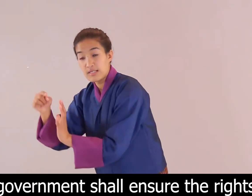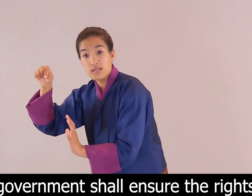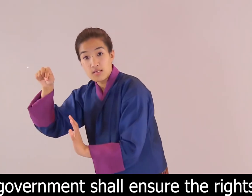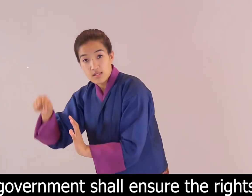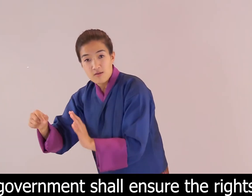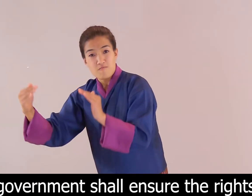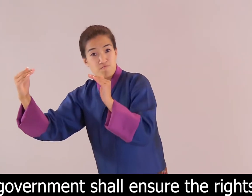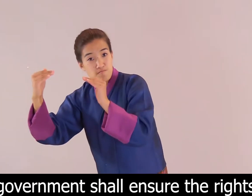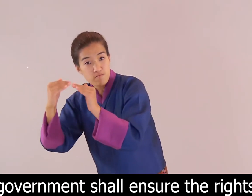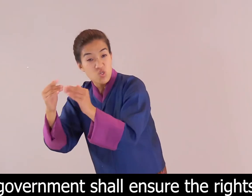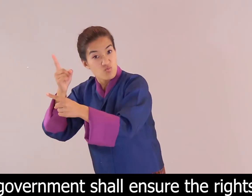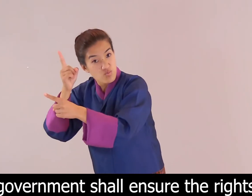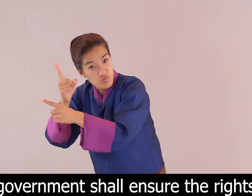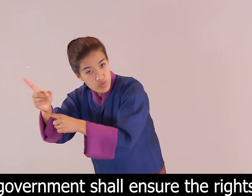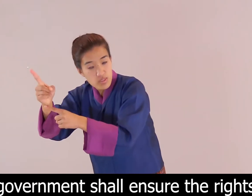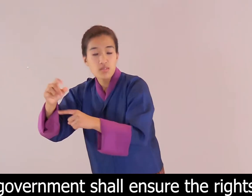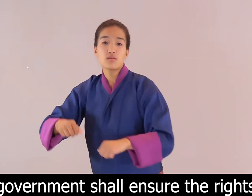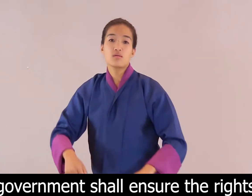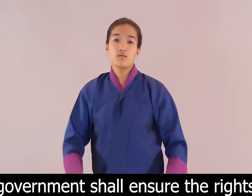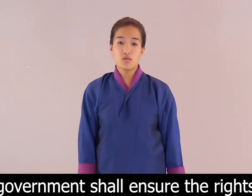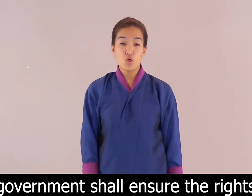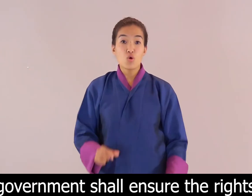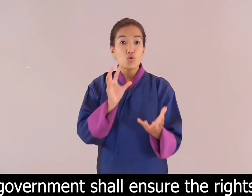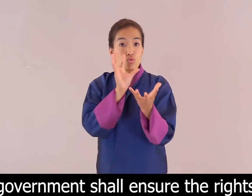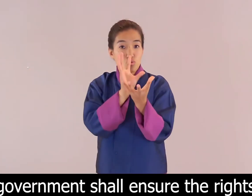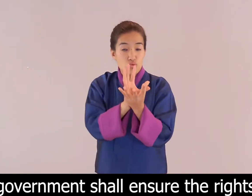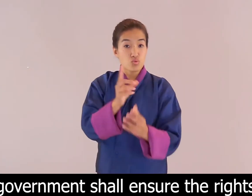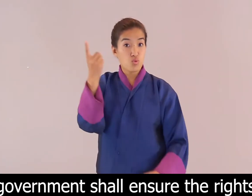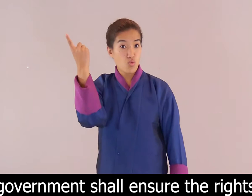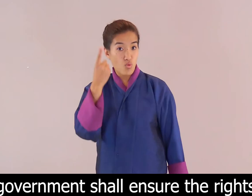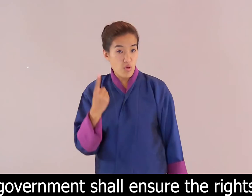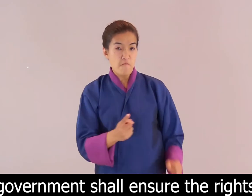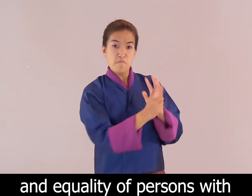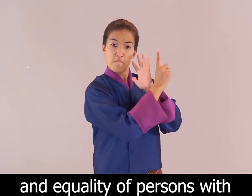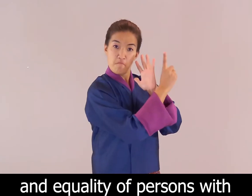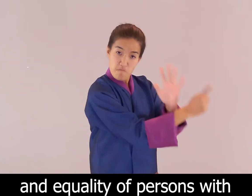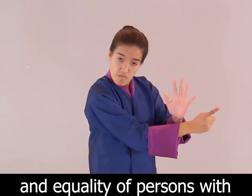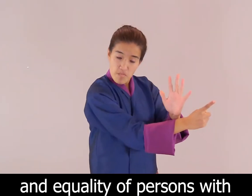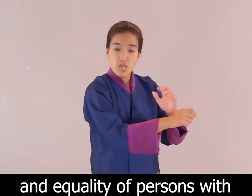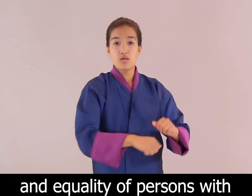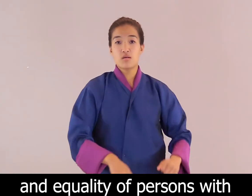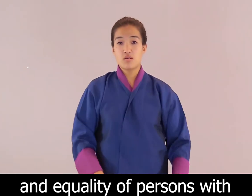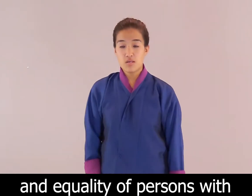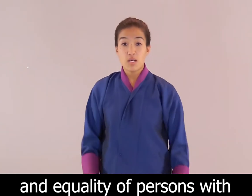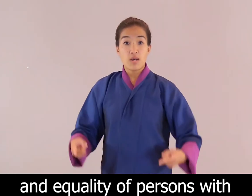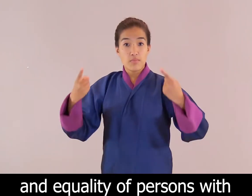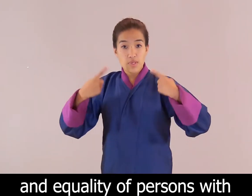ensure the rights rights and equality of persons with disabilities.